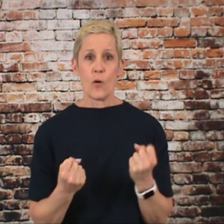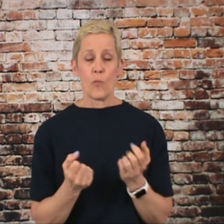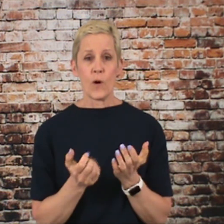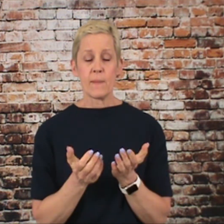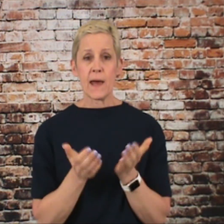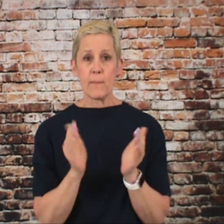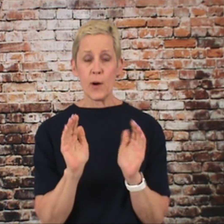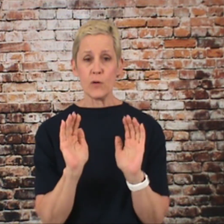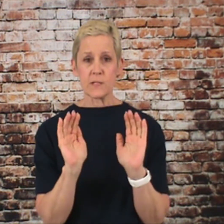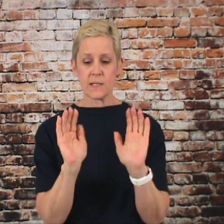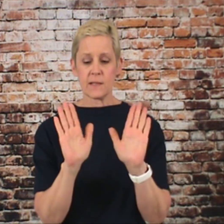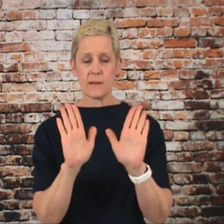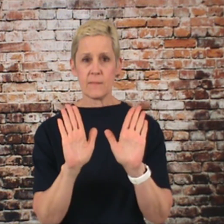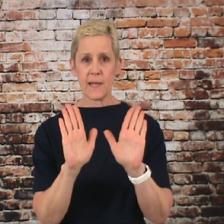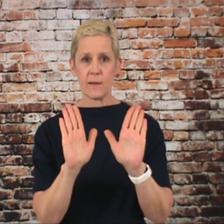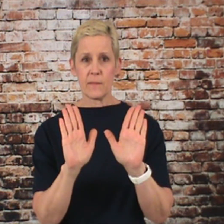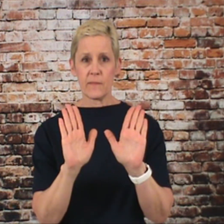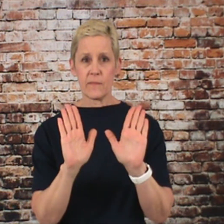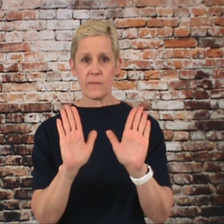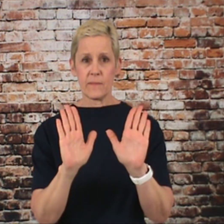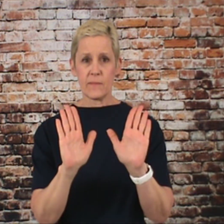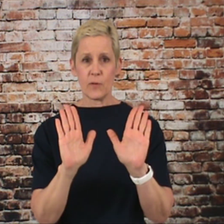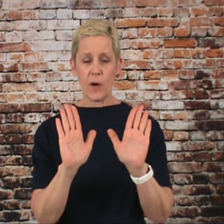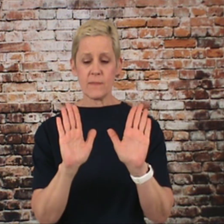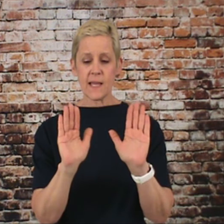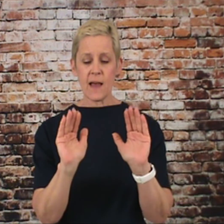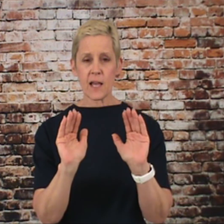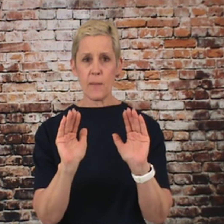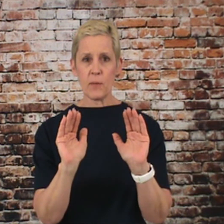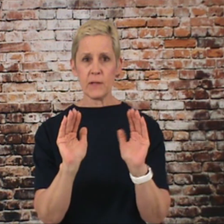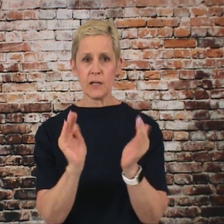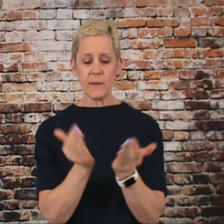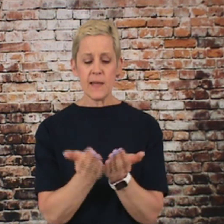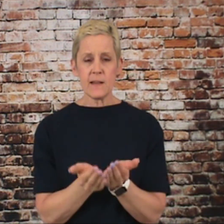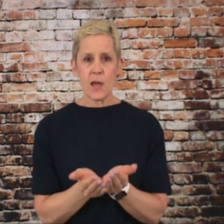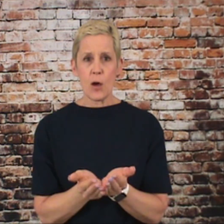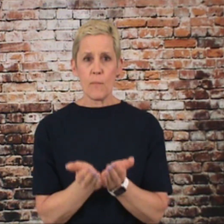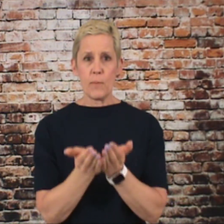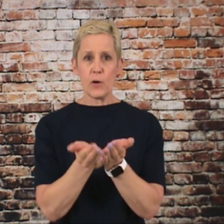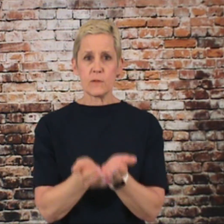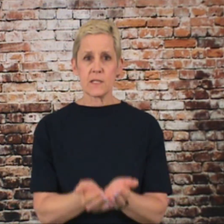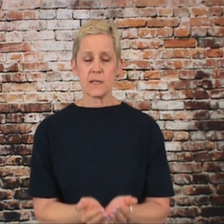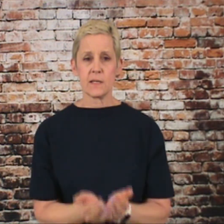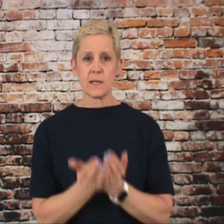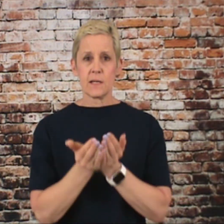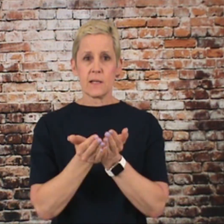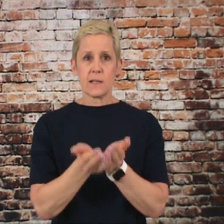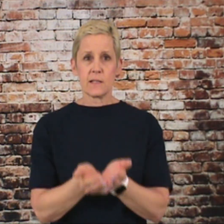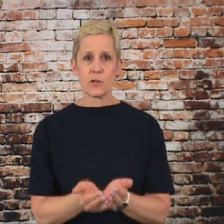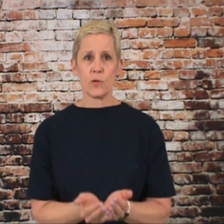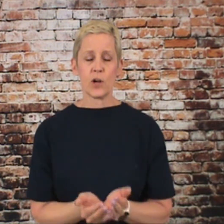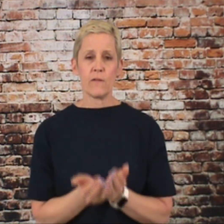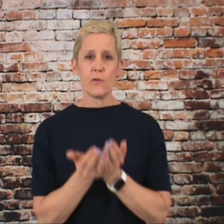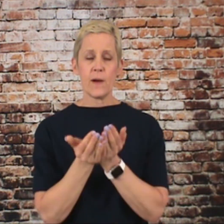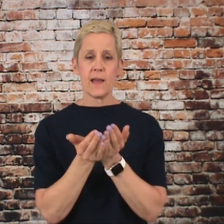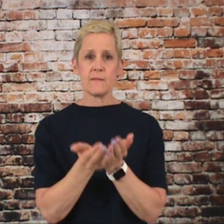What about a boat? Make your palms out. Cup them a little bit. Boat. Going over the waves.